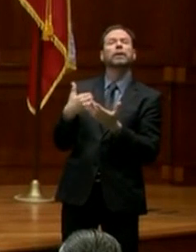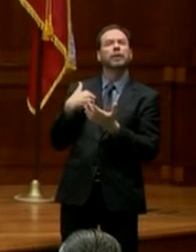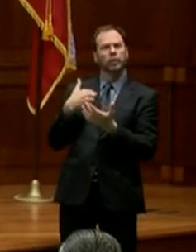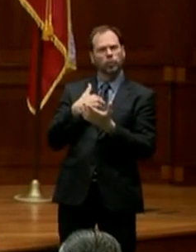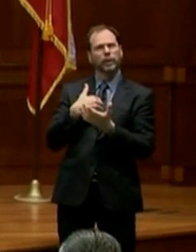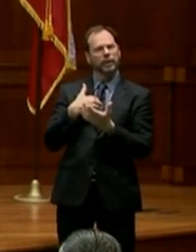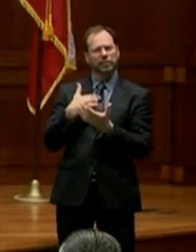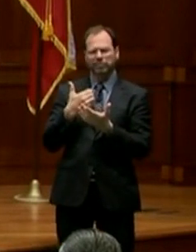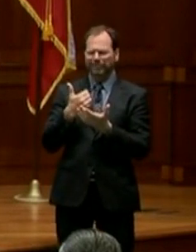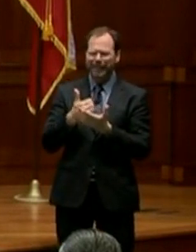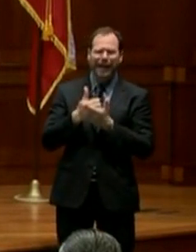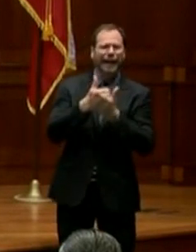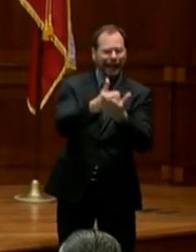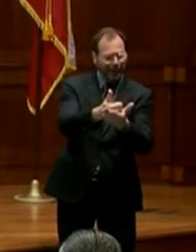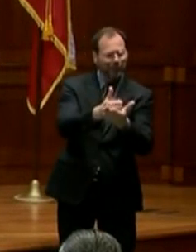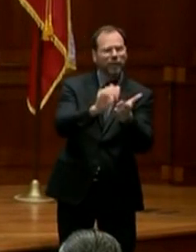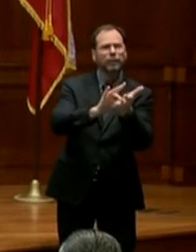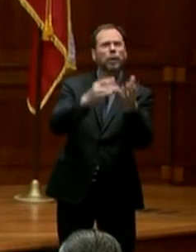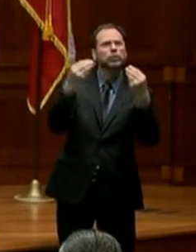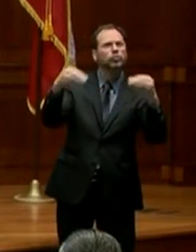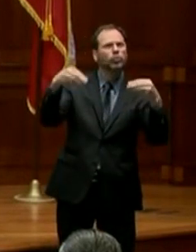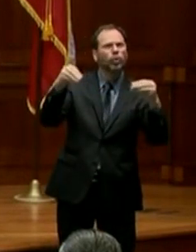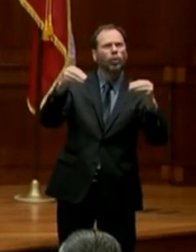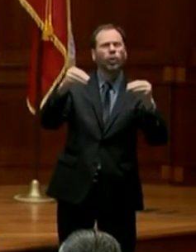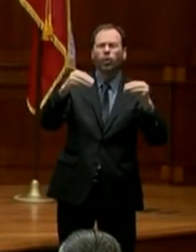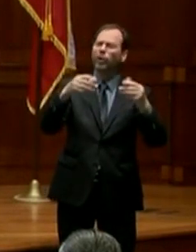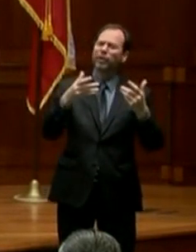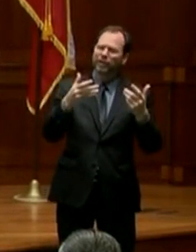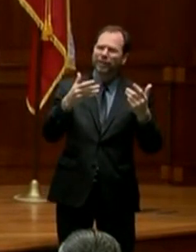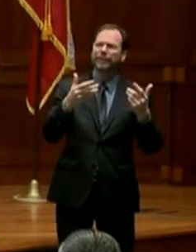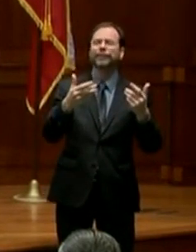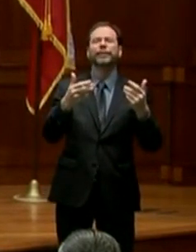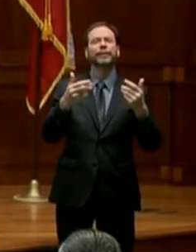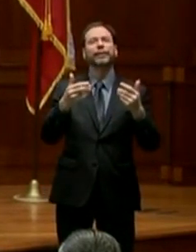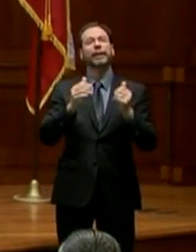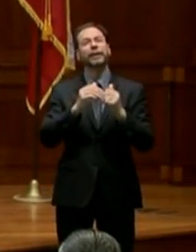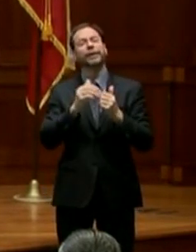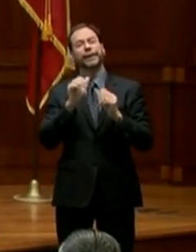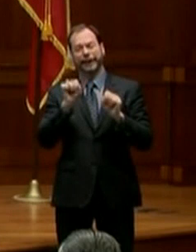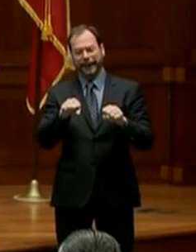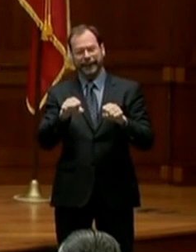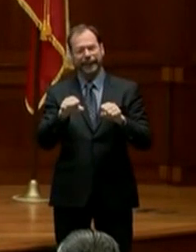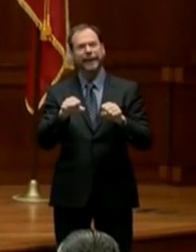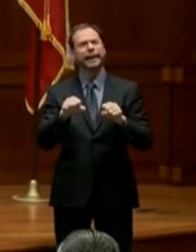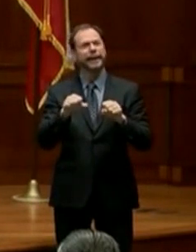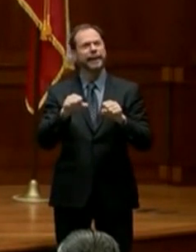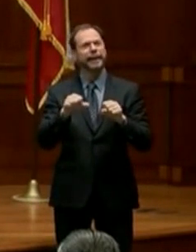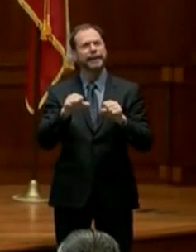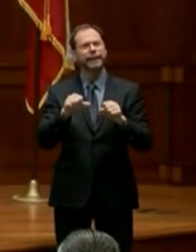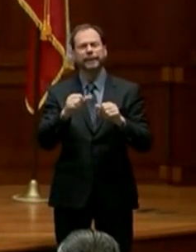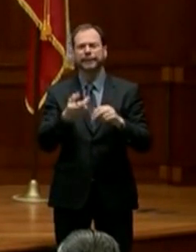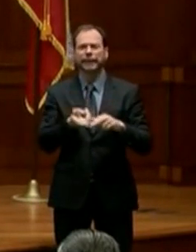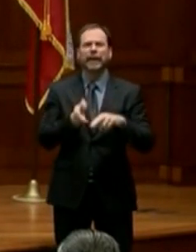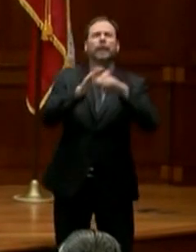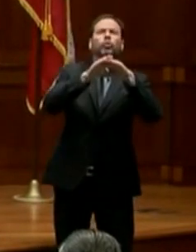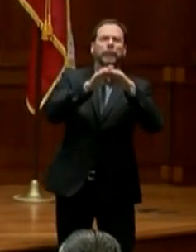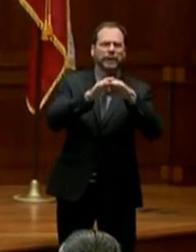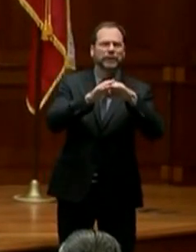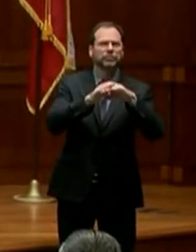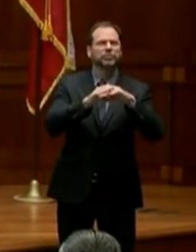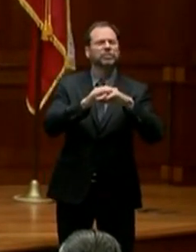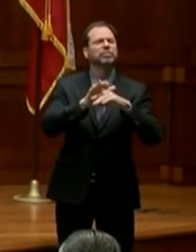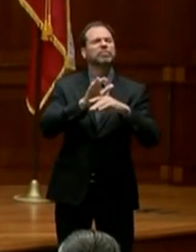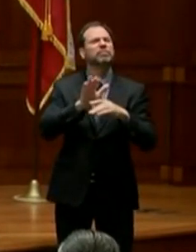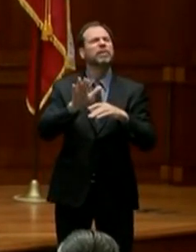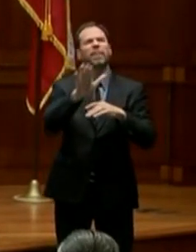who are under this increasing demand respond by expanding their forces. To do that, I